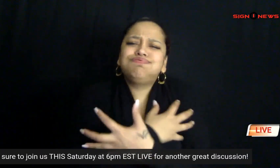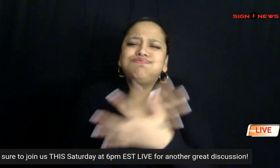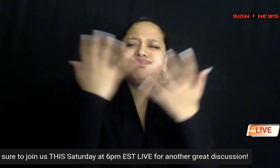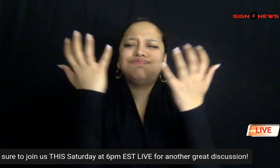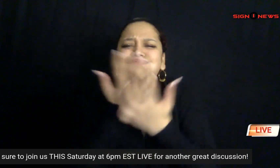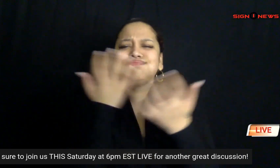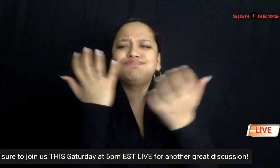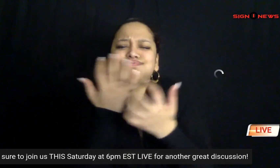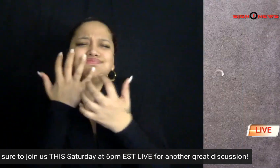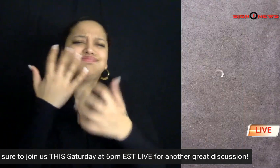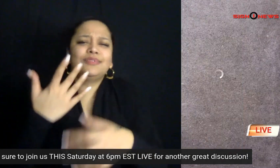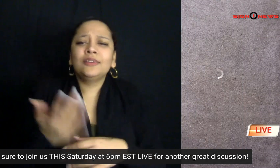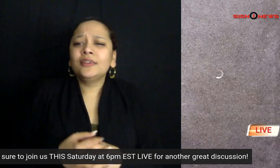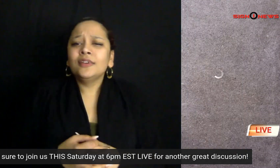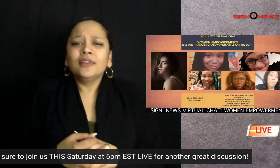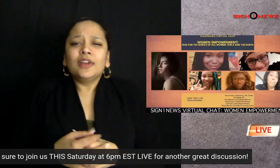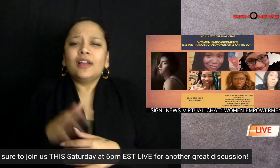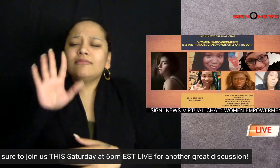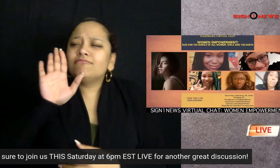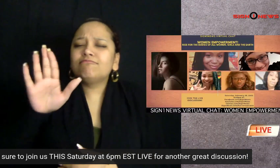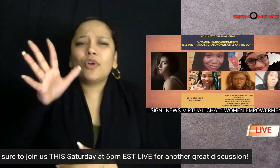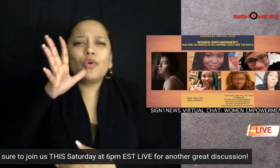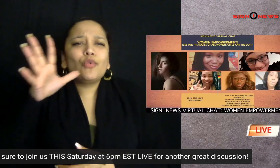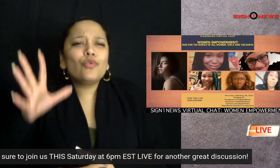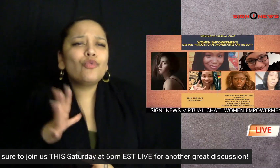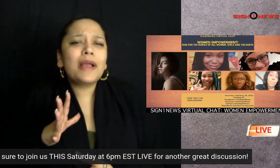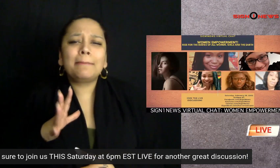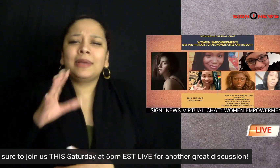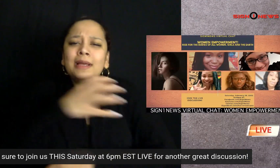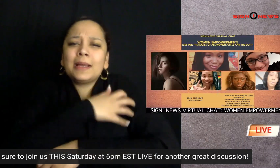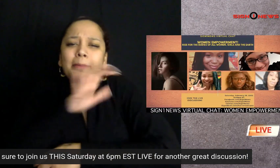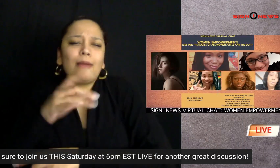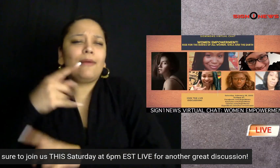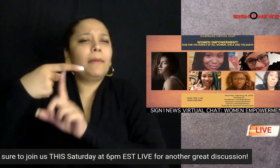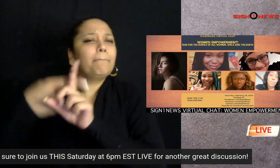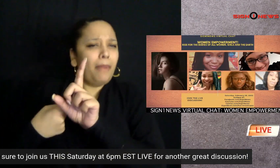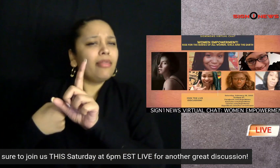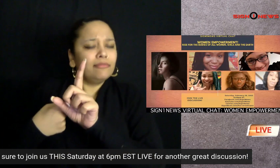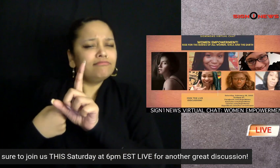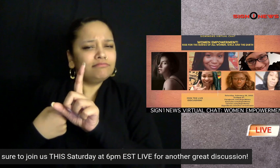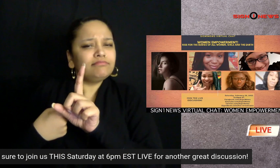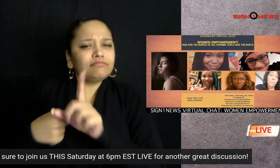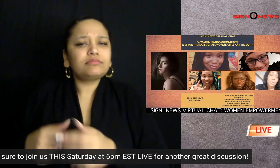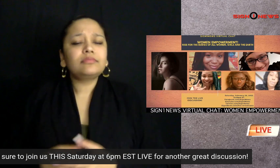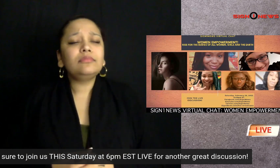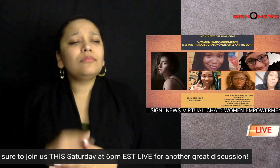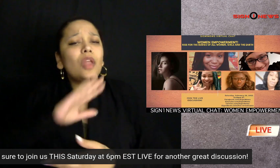join us for a powerful live virtual show to wrap up women's empowerment month